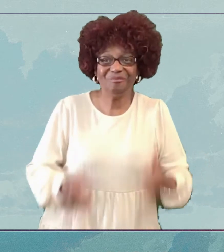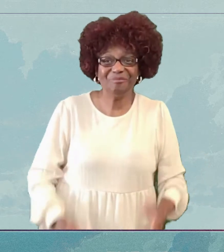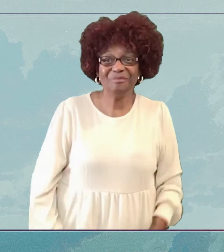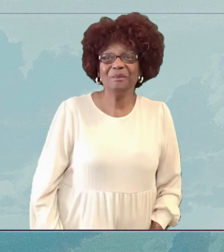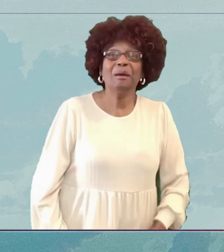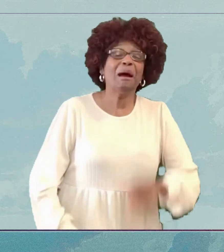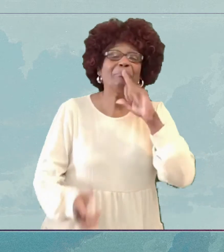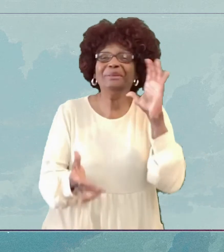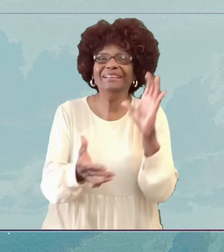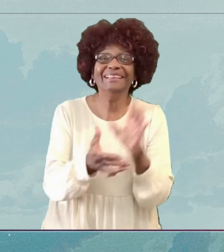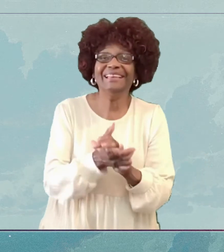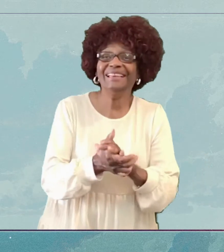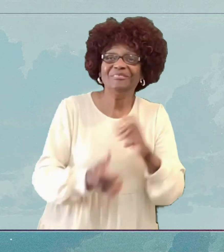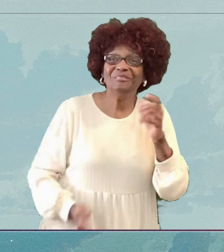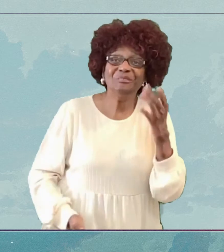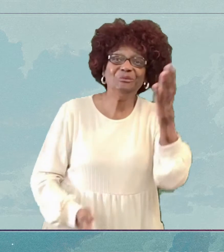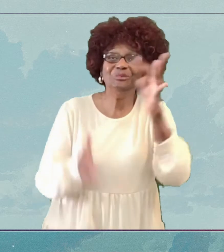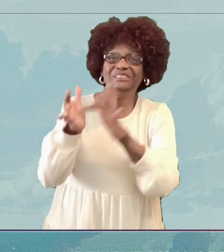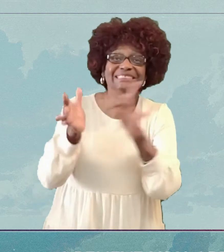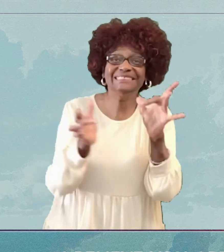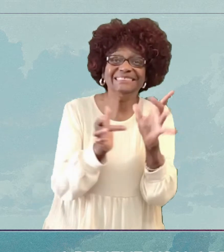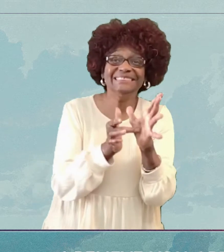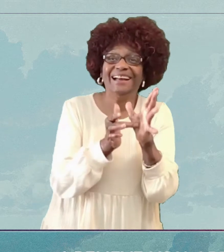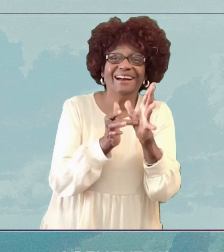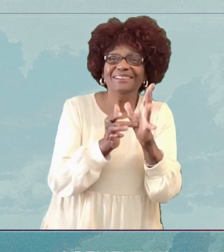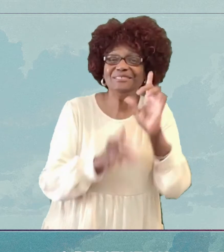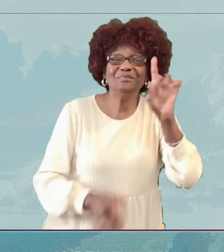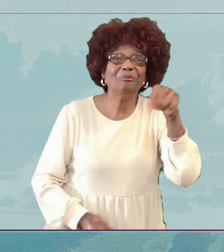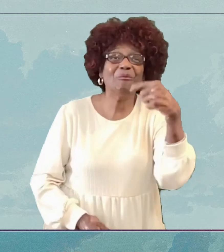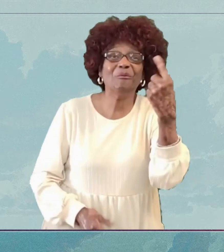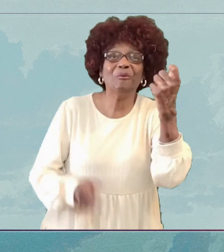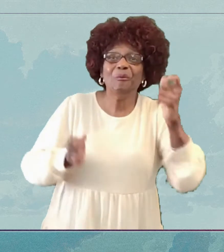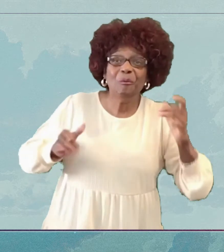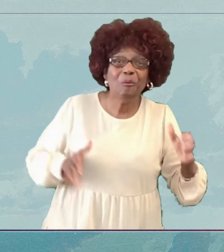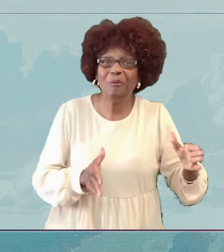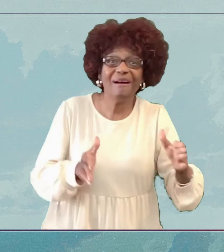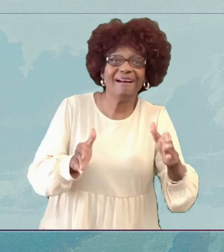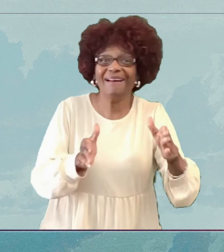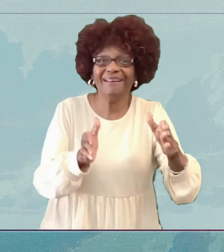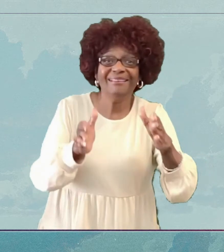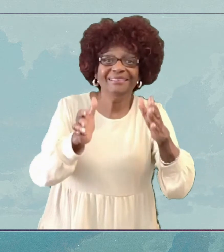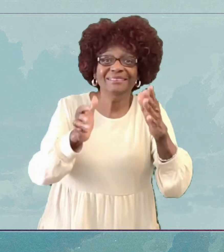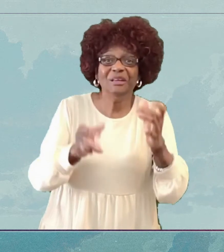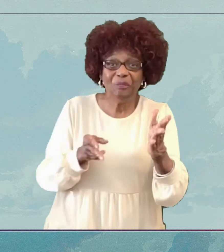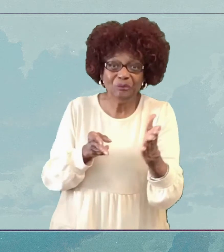believe you are the way I